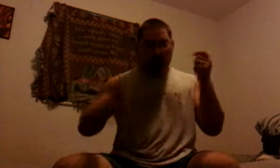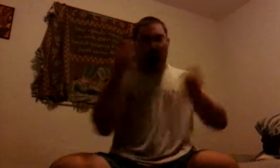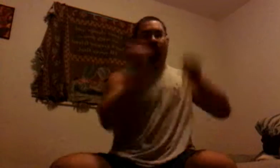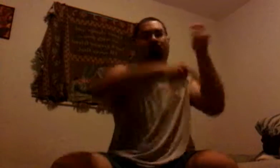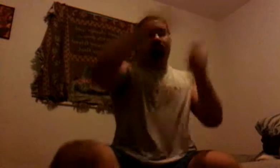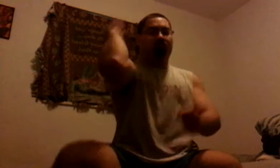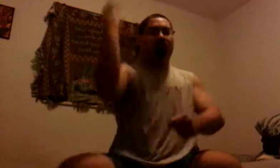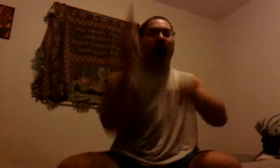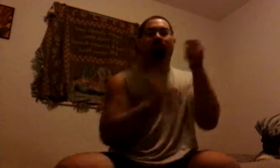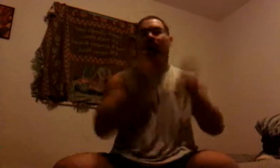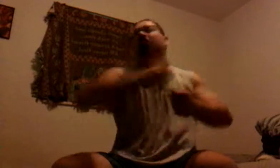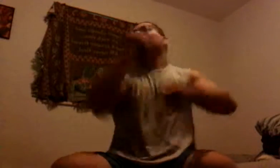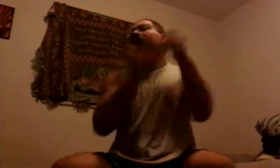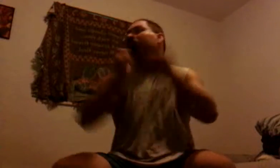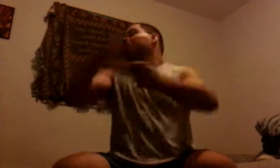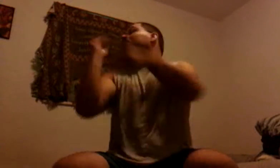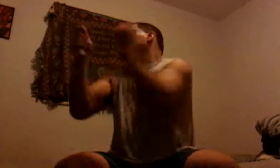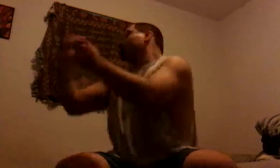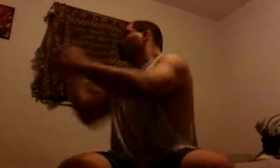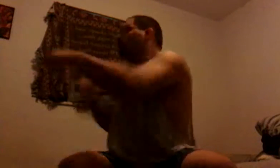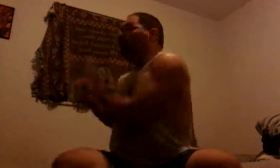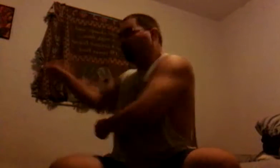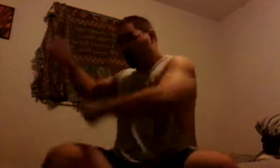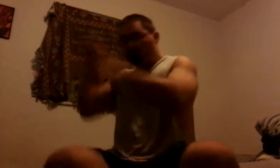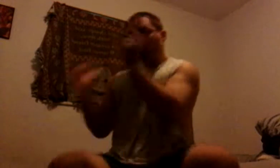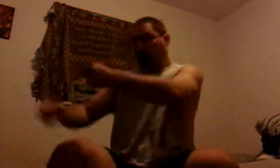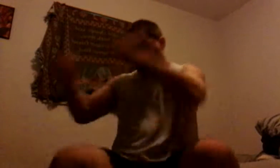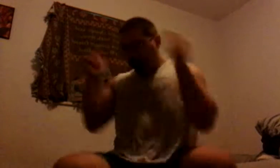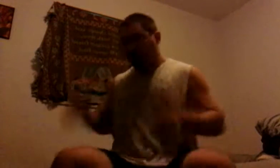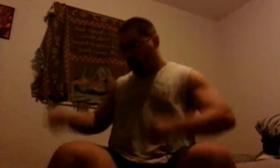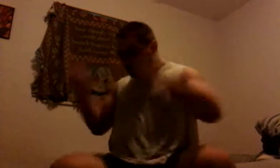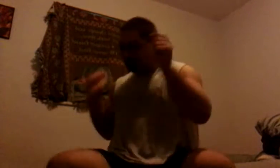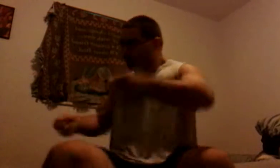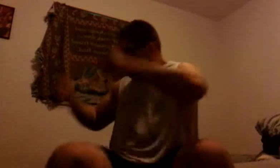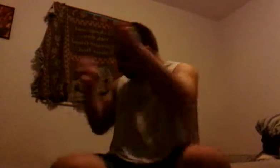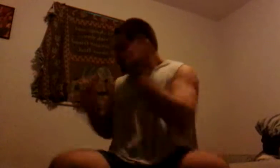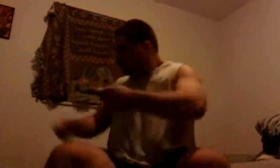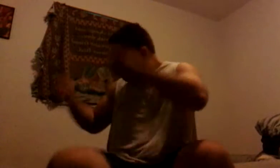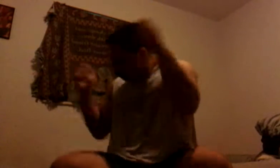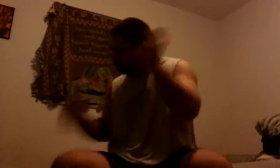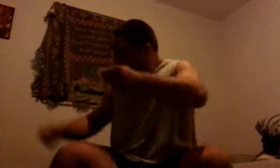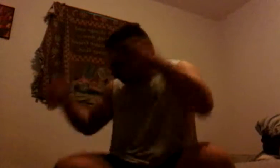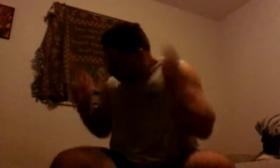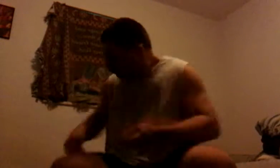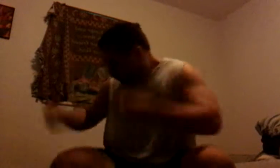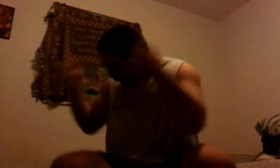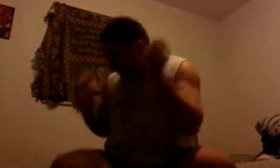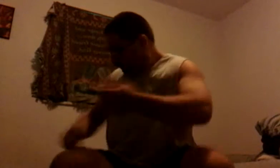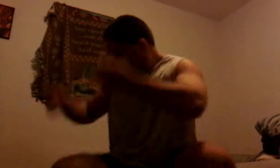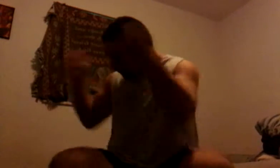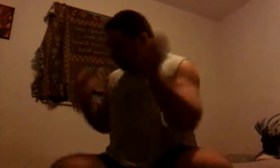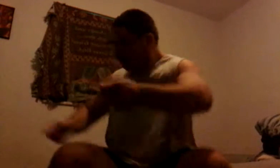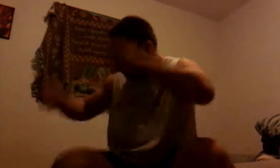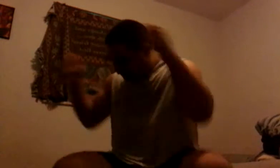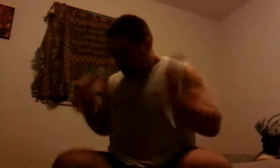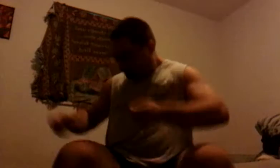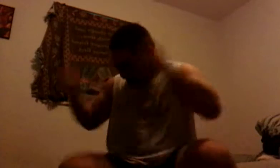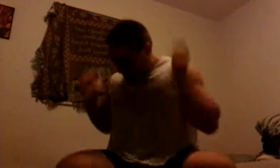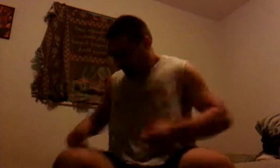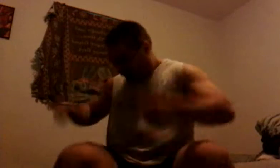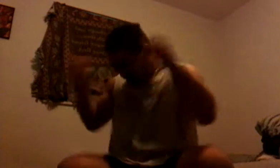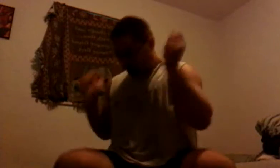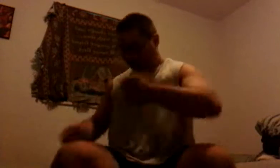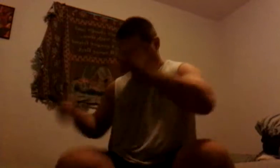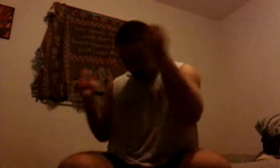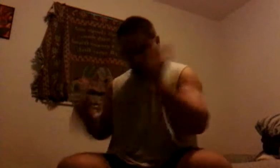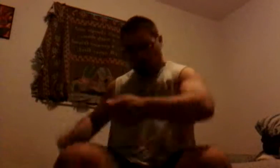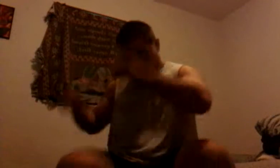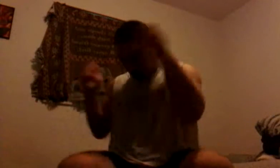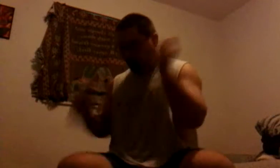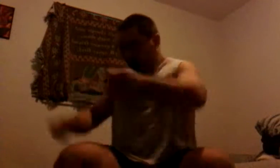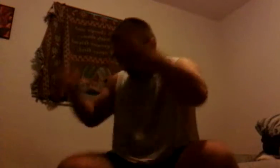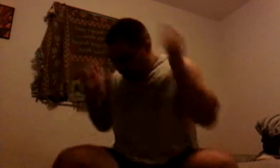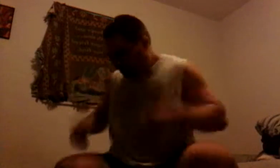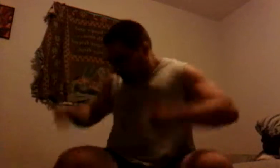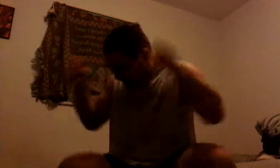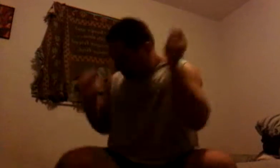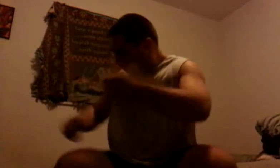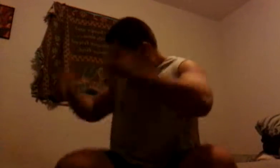home. conscious calls, the guilty to come home. Watchin' the wrong direction